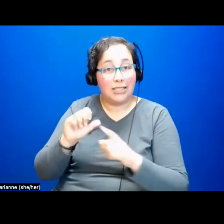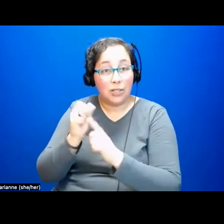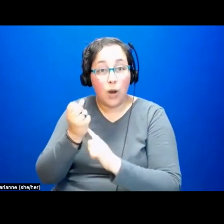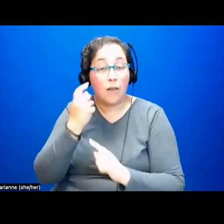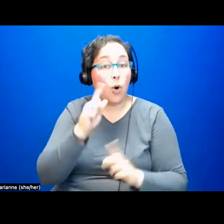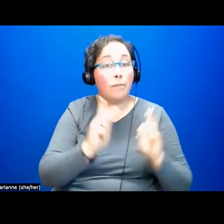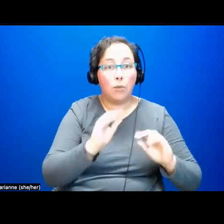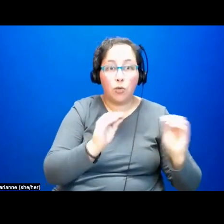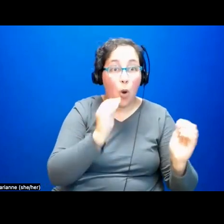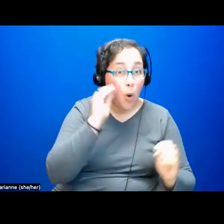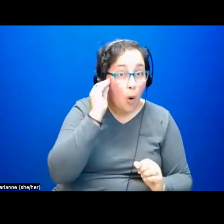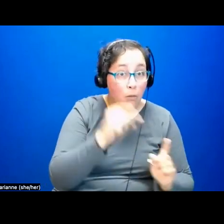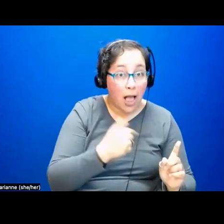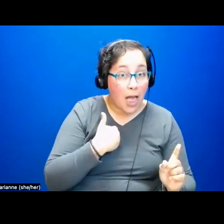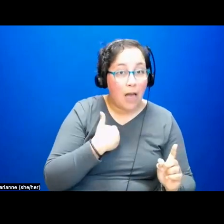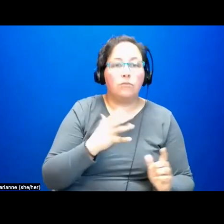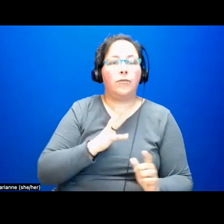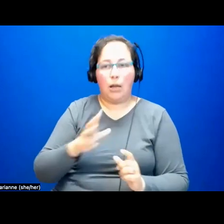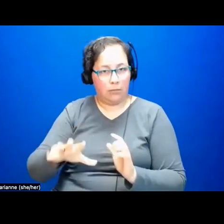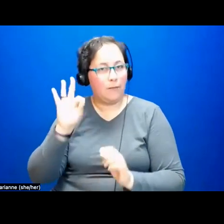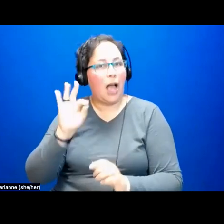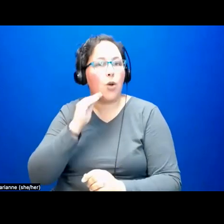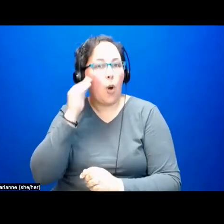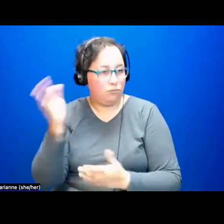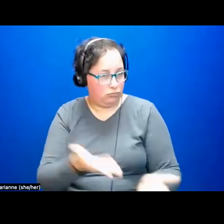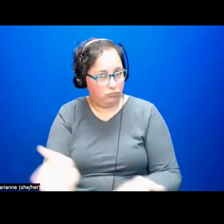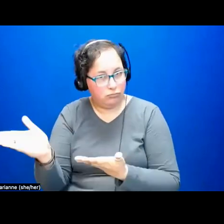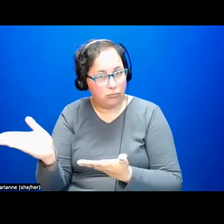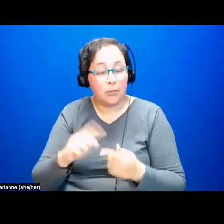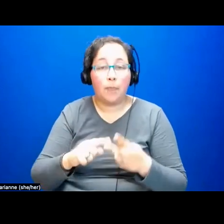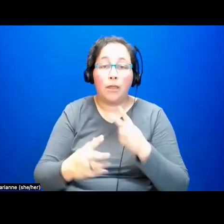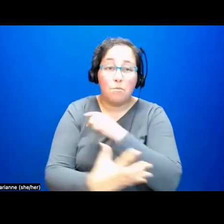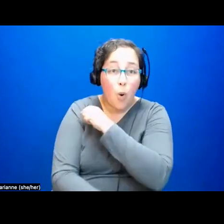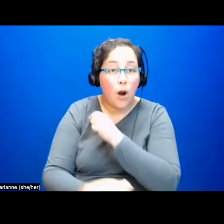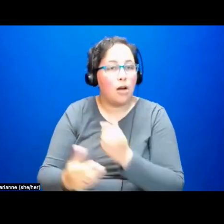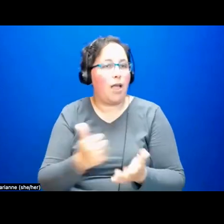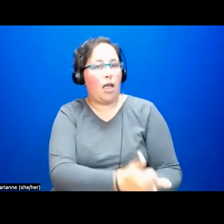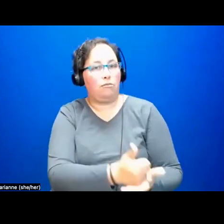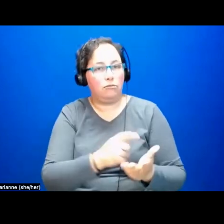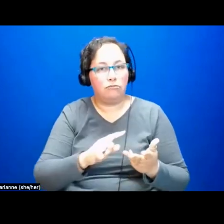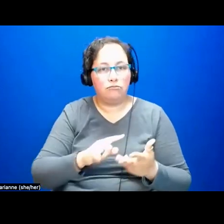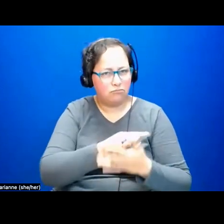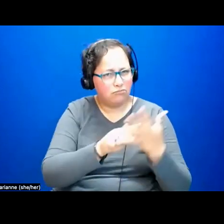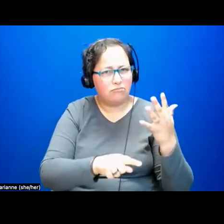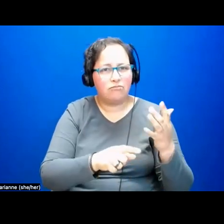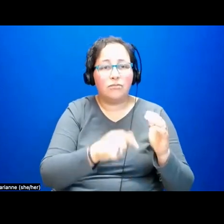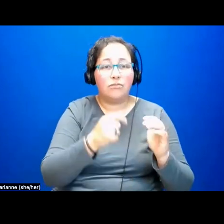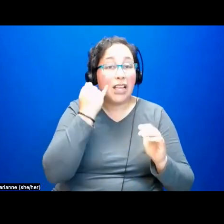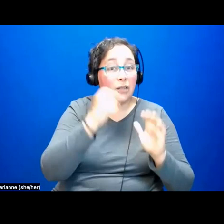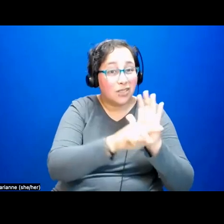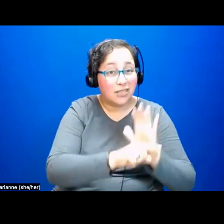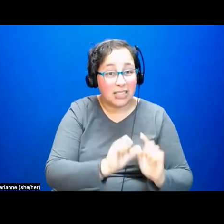for undocumented people, for poor people, and so forth. So Anna Callao and her